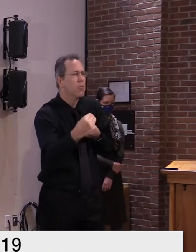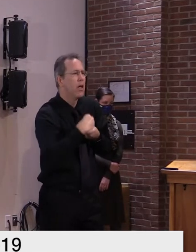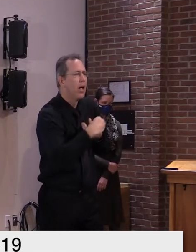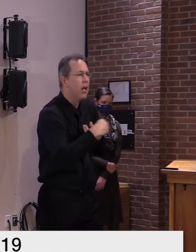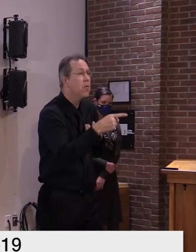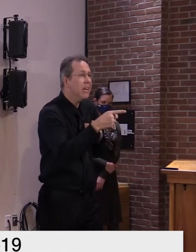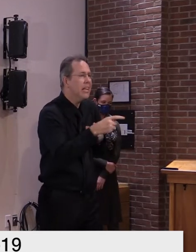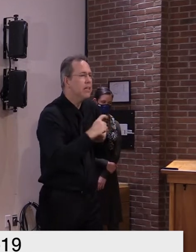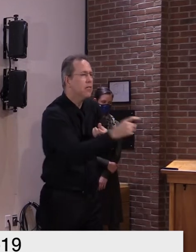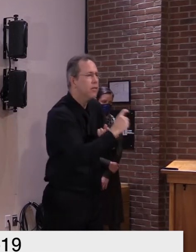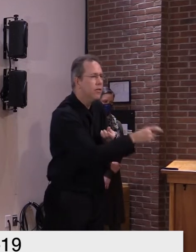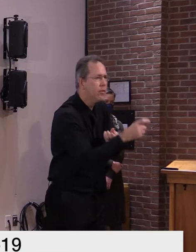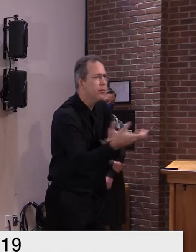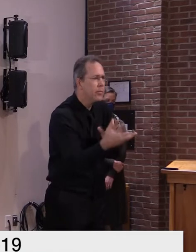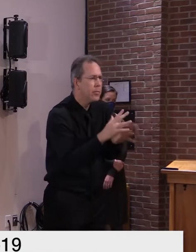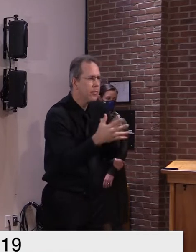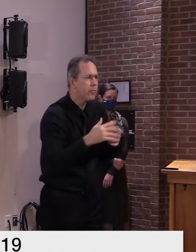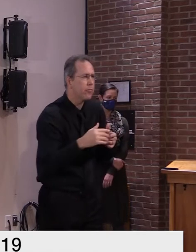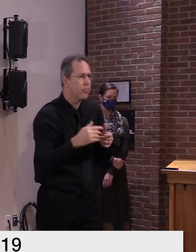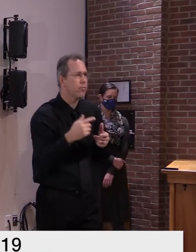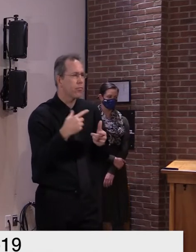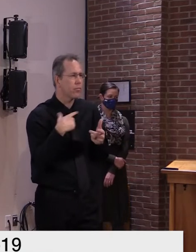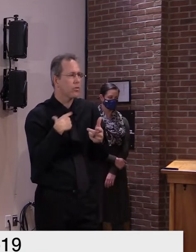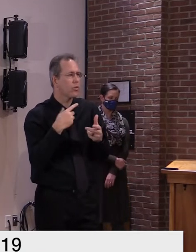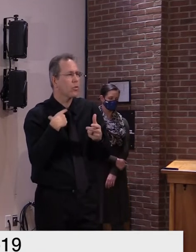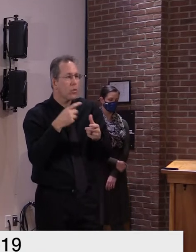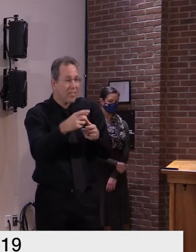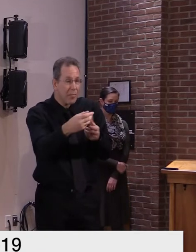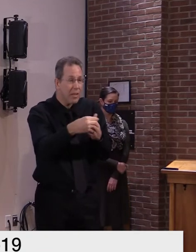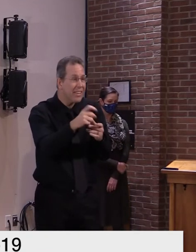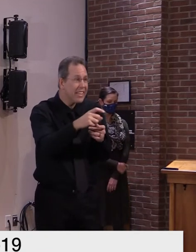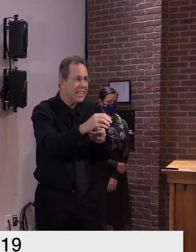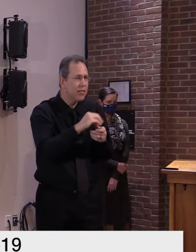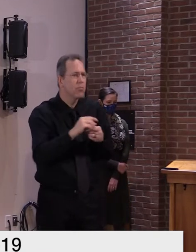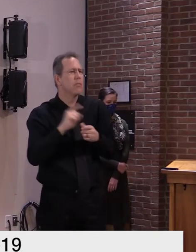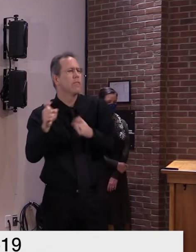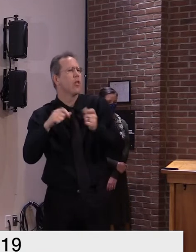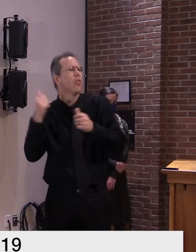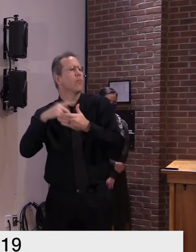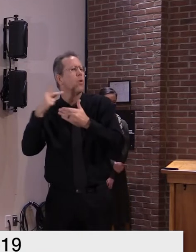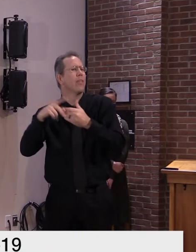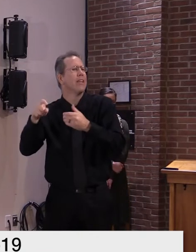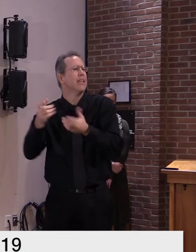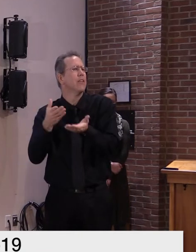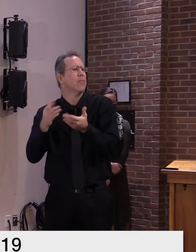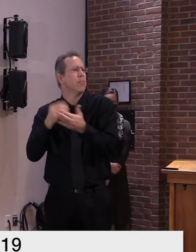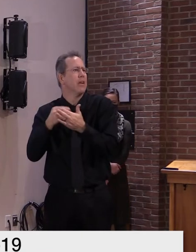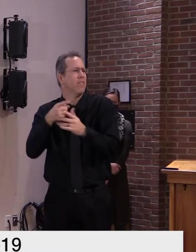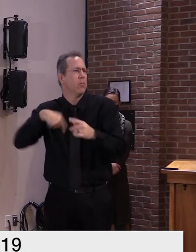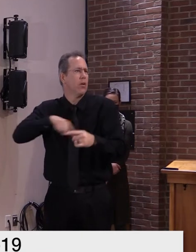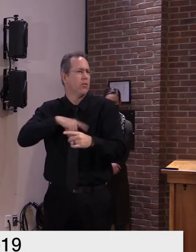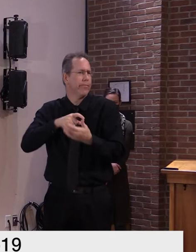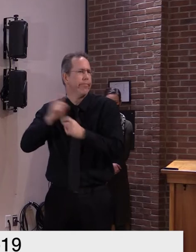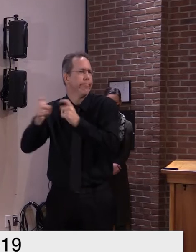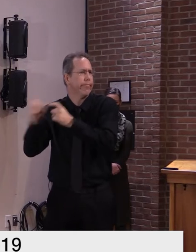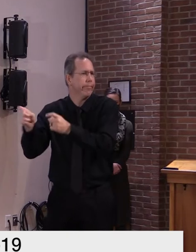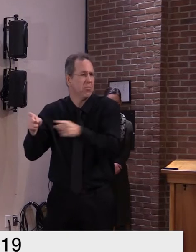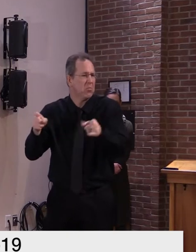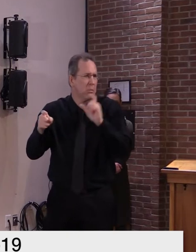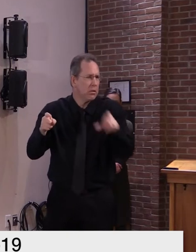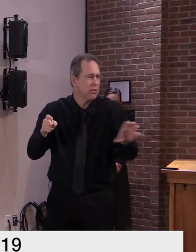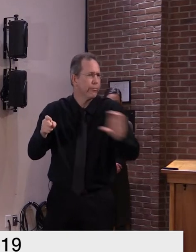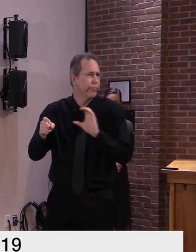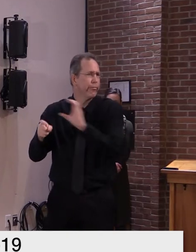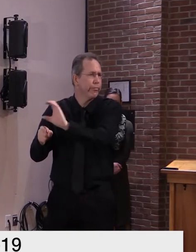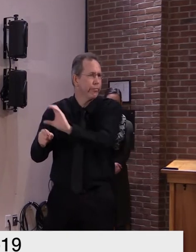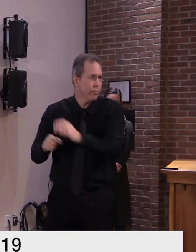money to be allocated to other programs with other uses as we determine um where there's